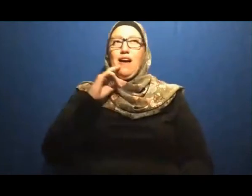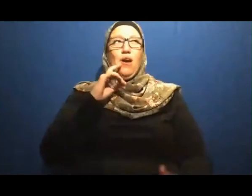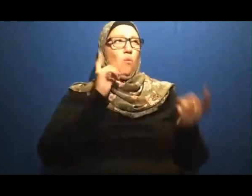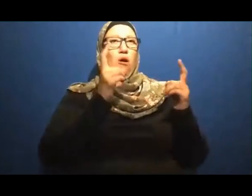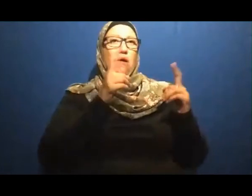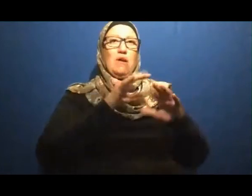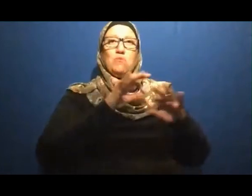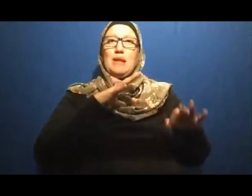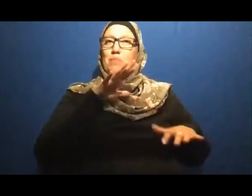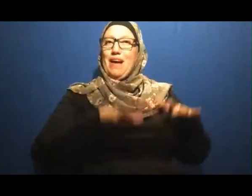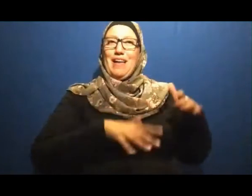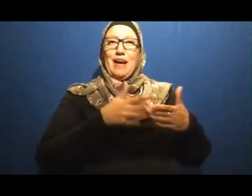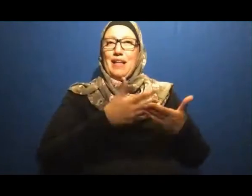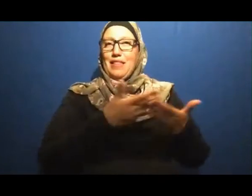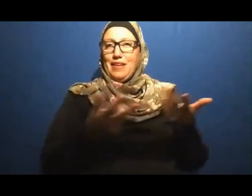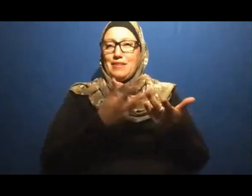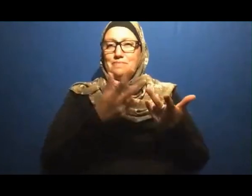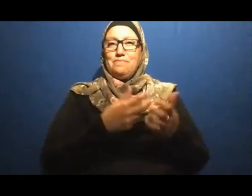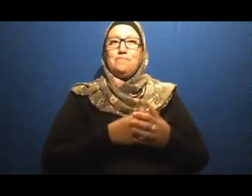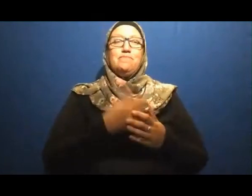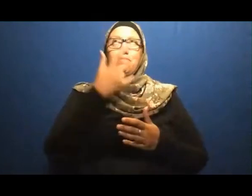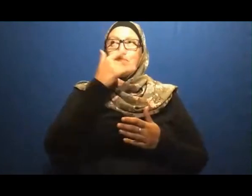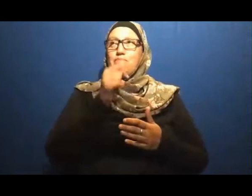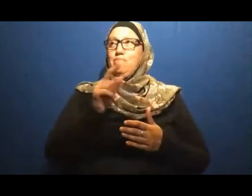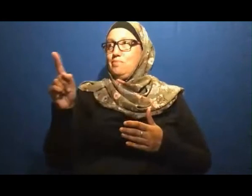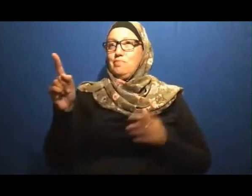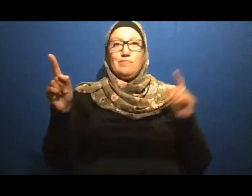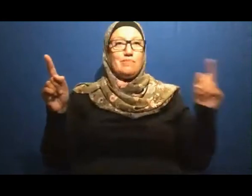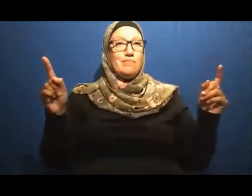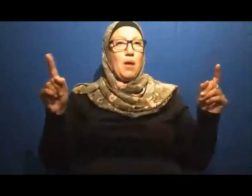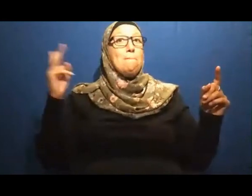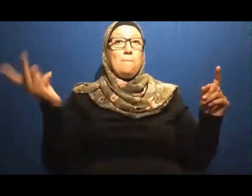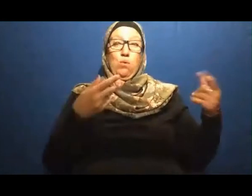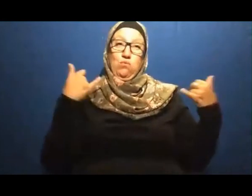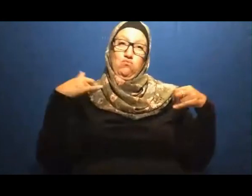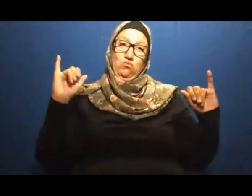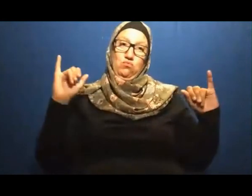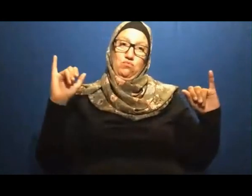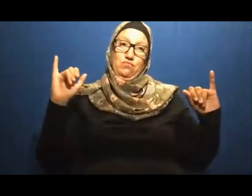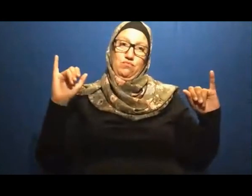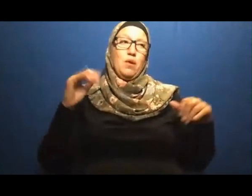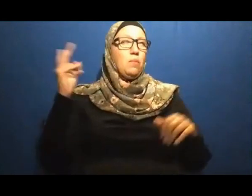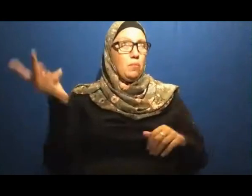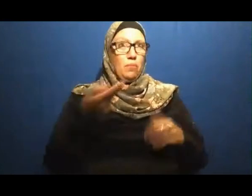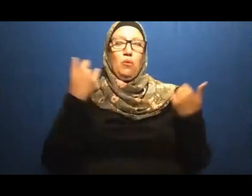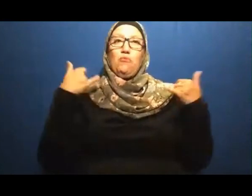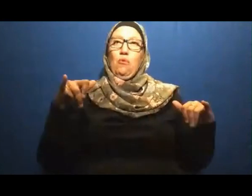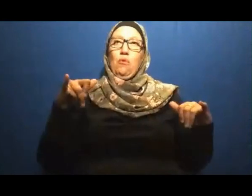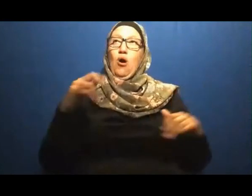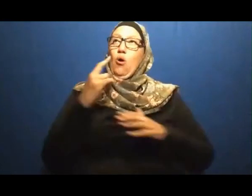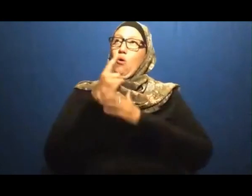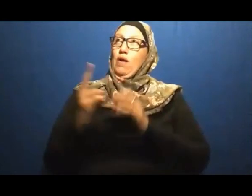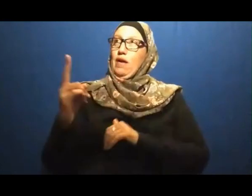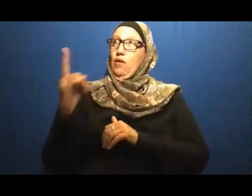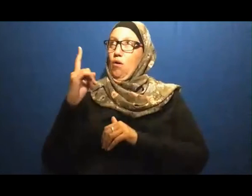That both of them are incorrect From the Islamic perspective That's something that, inshallah, very briefly I want to prove and provide